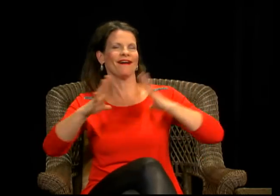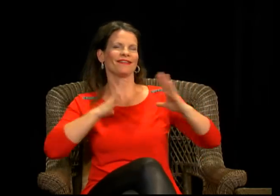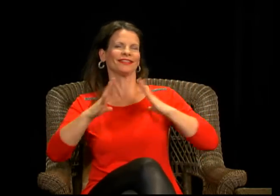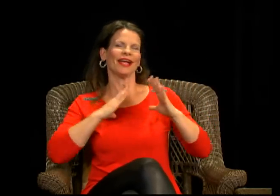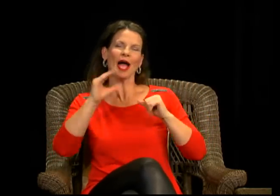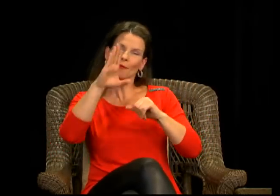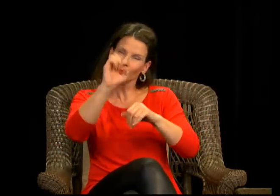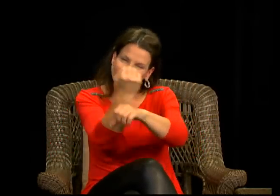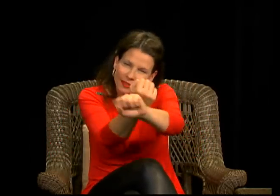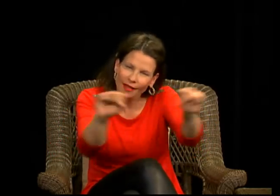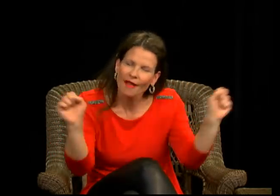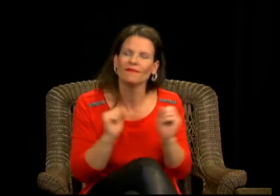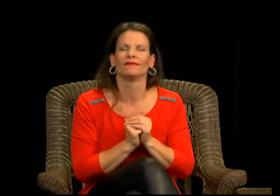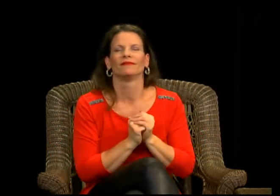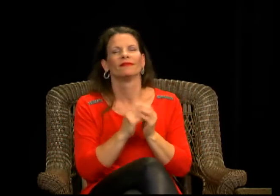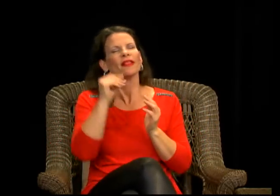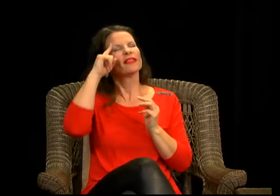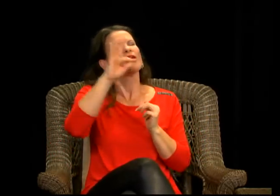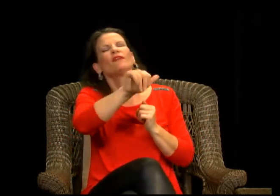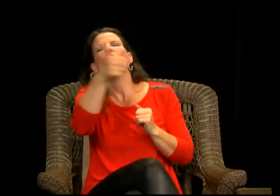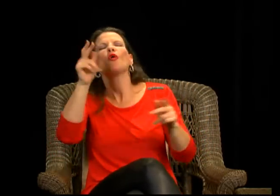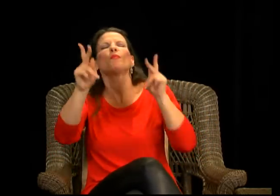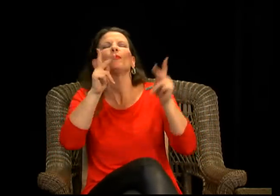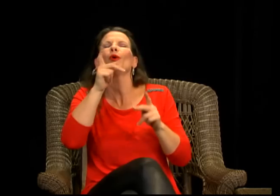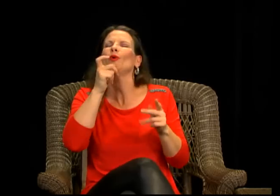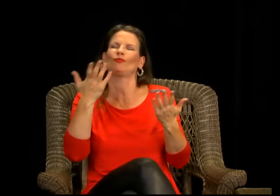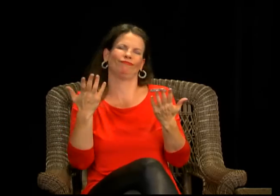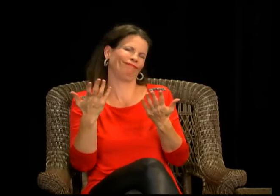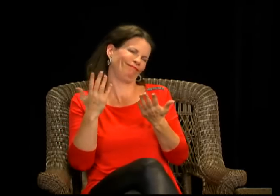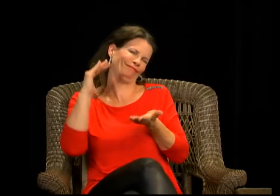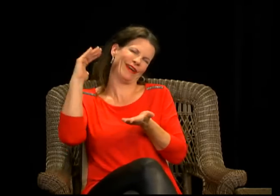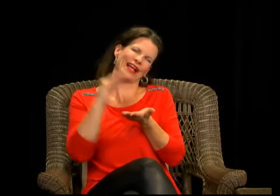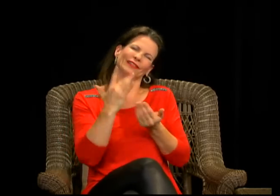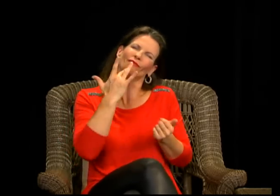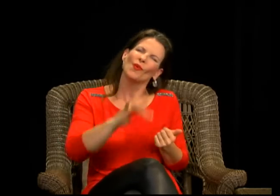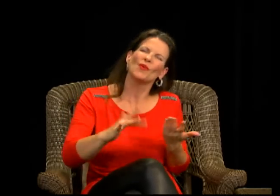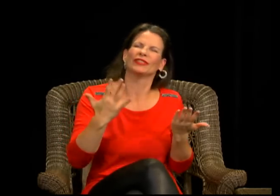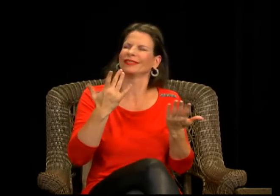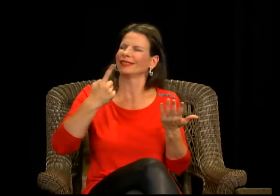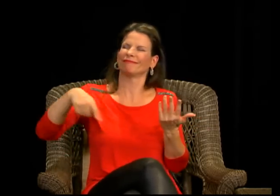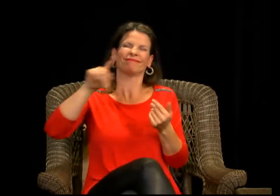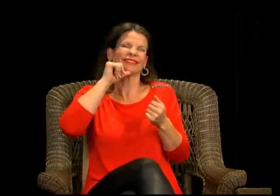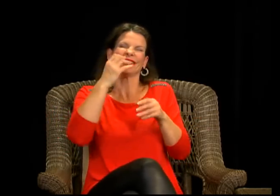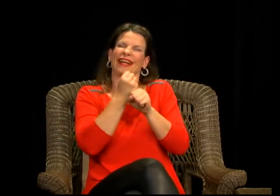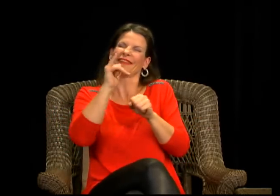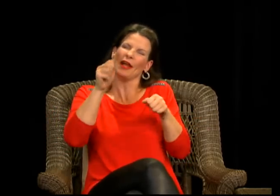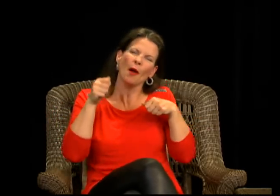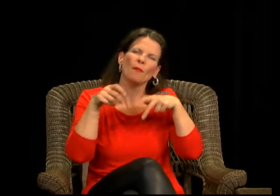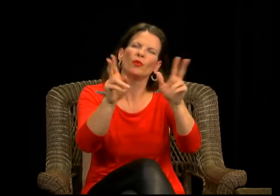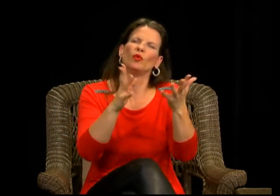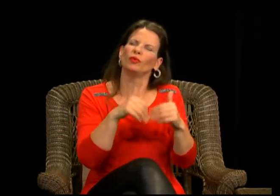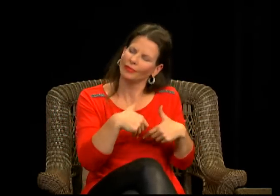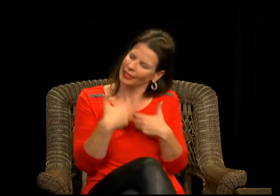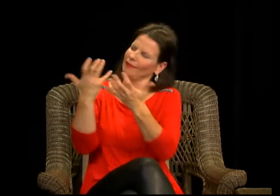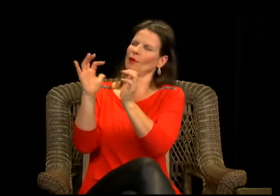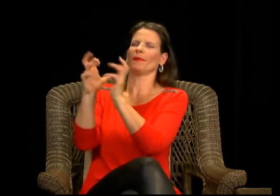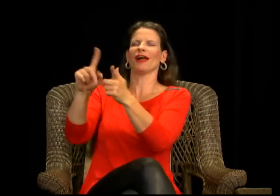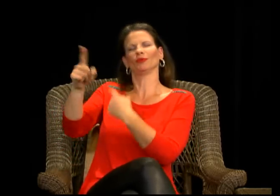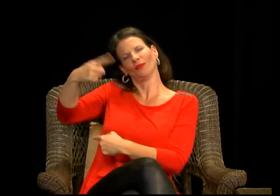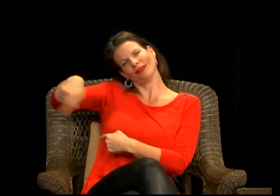So I wish you all a very safe and great holiday season and think of those less fortunate than us and try to